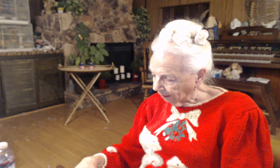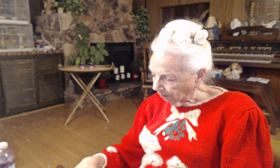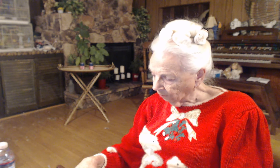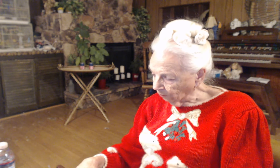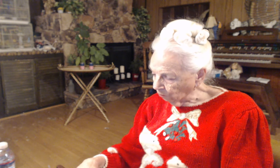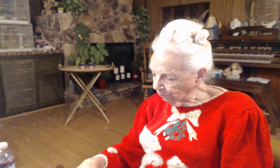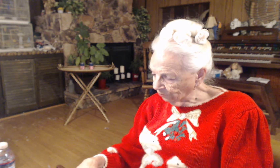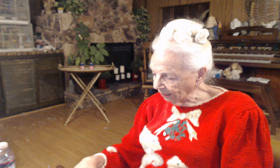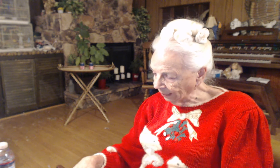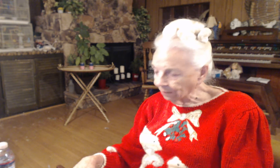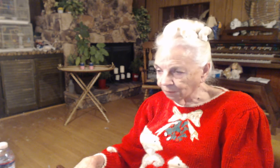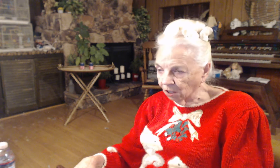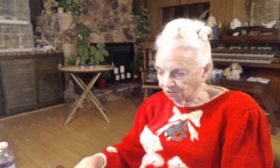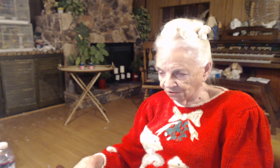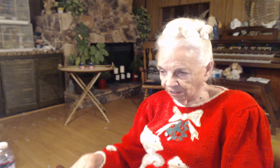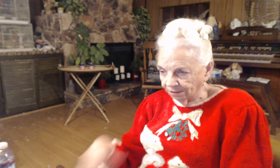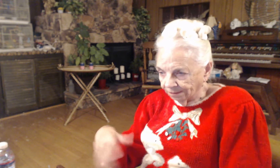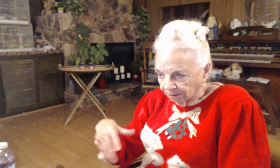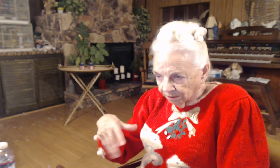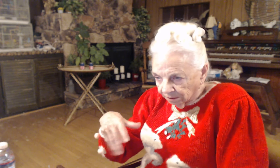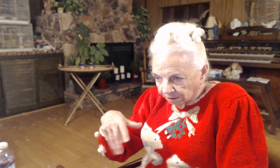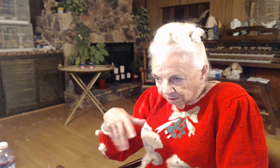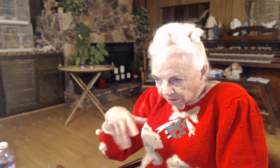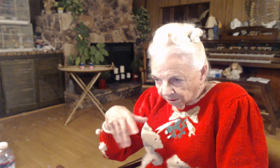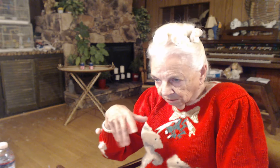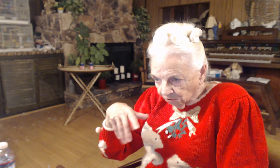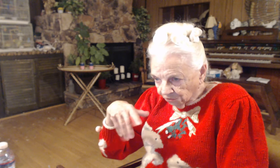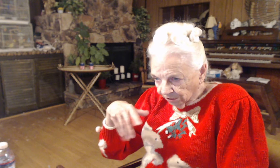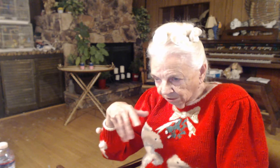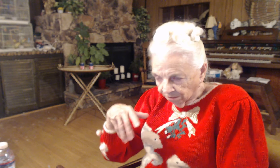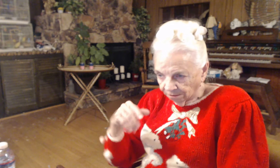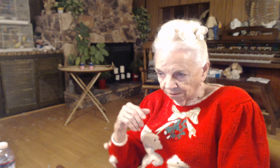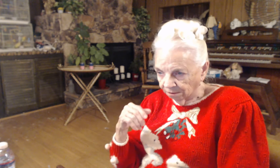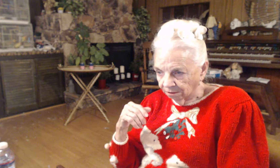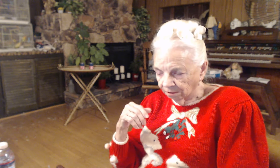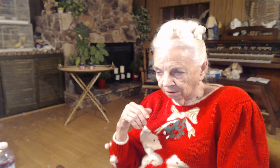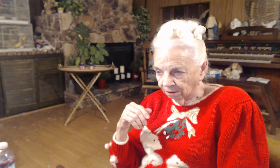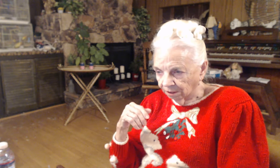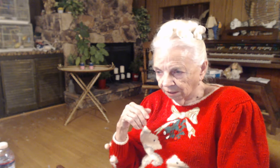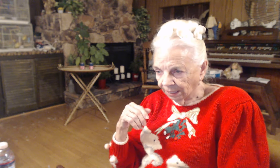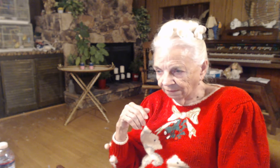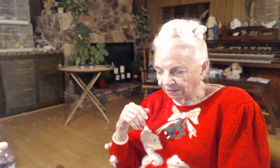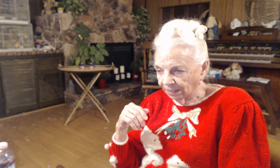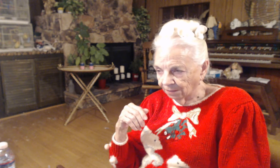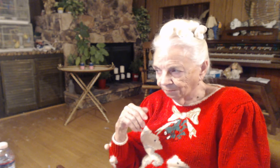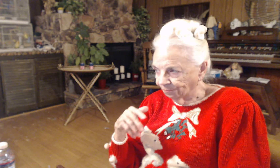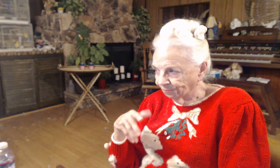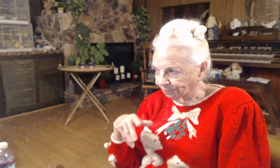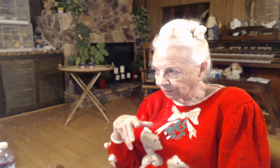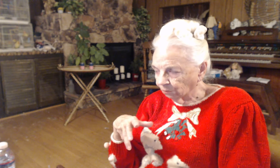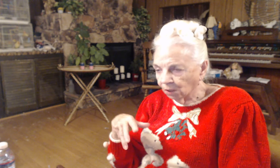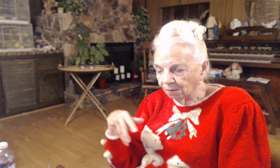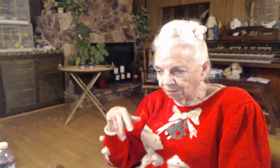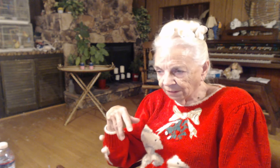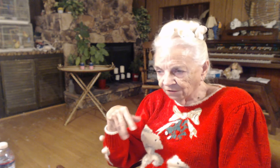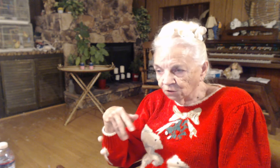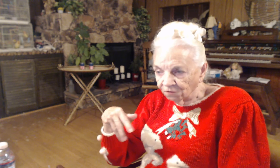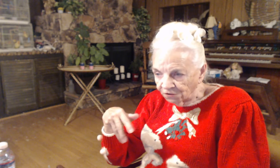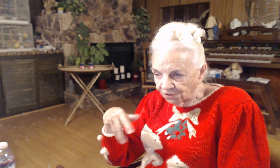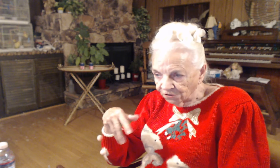Those that had palsy, those that have a problem in the nervous system